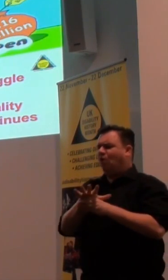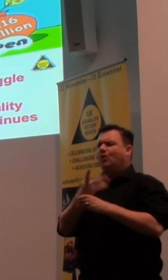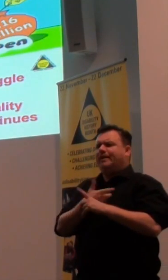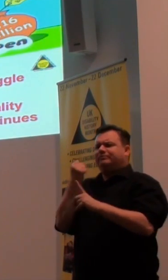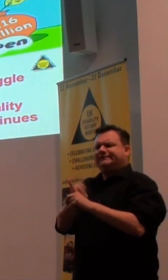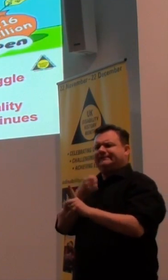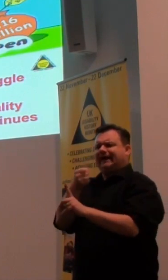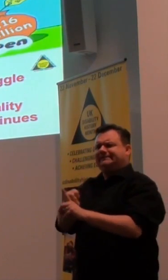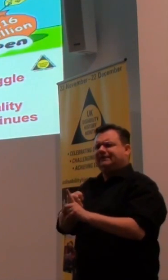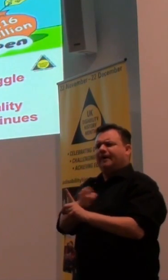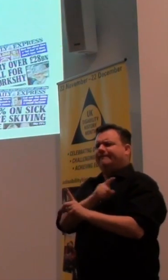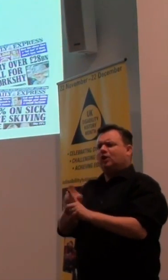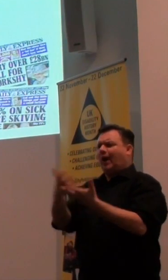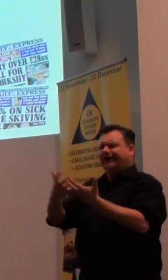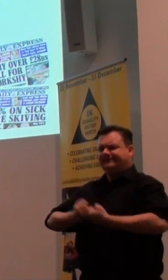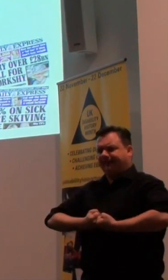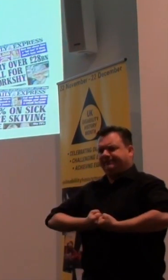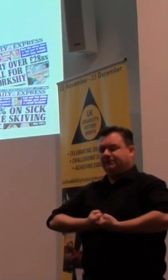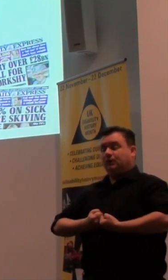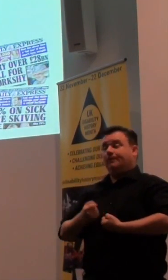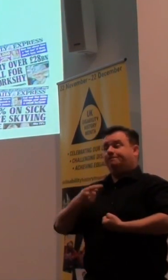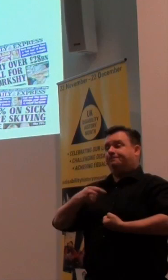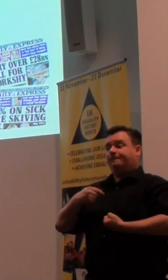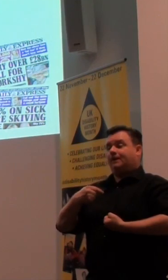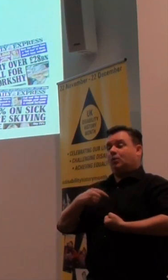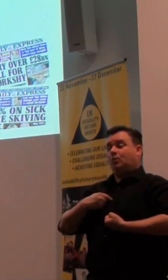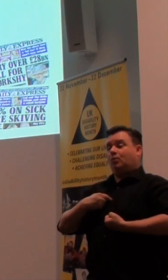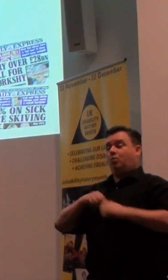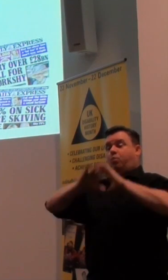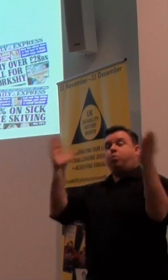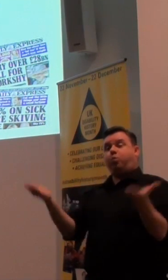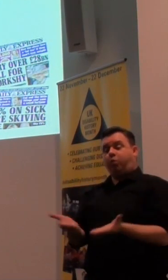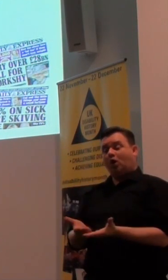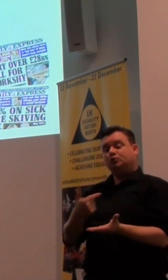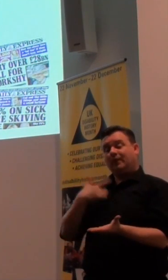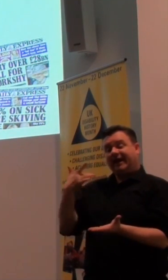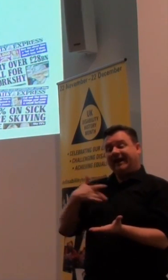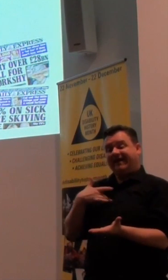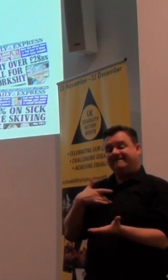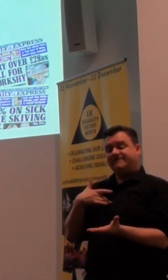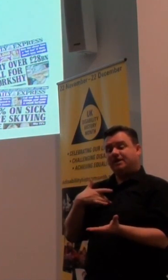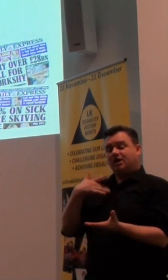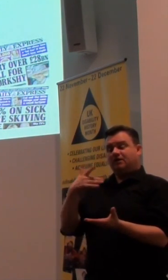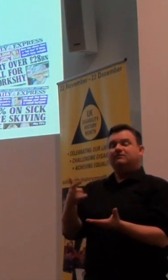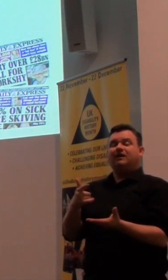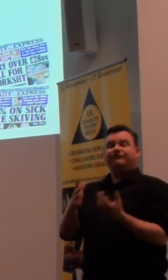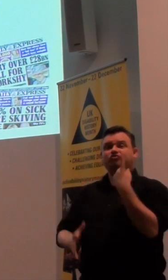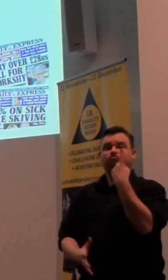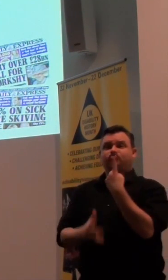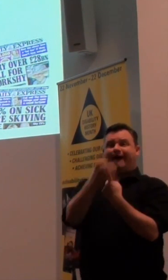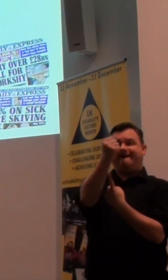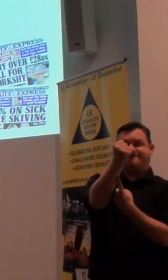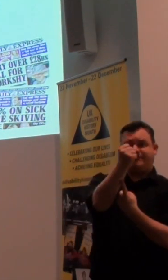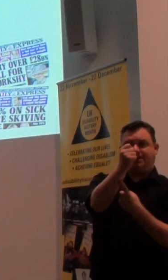about, but really not acceptable. So we live in a world where, if you triumph over the tragedy of disability,